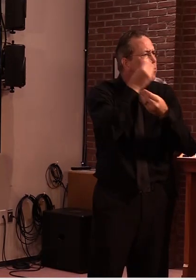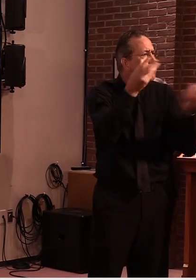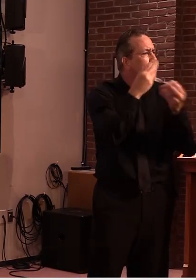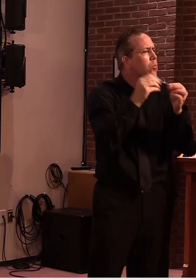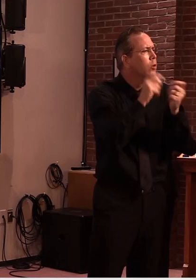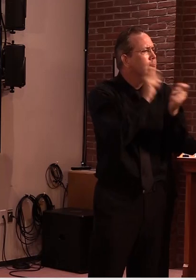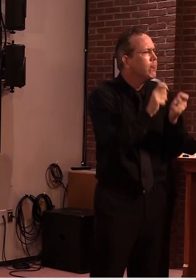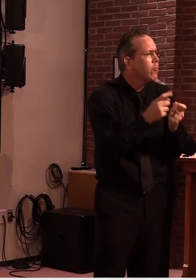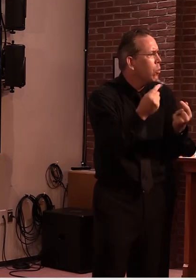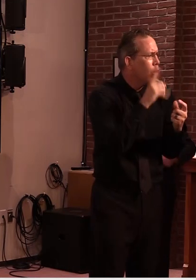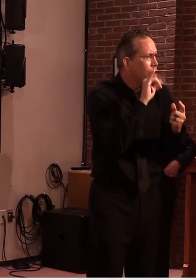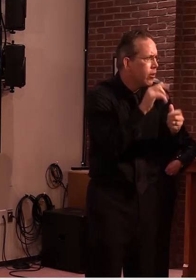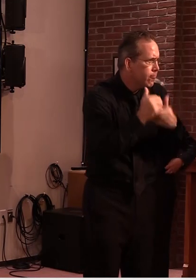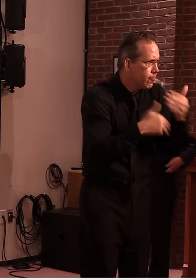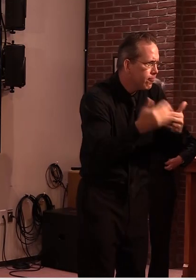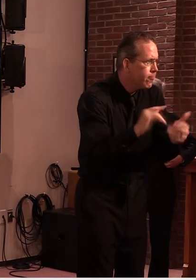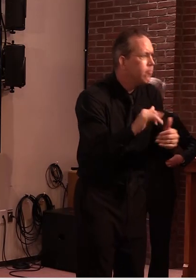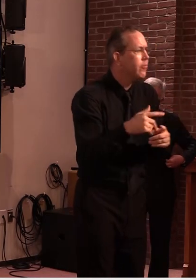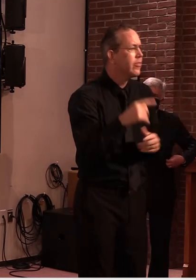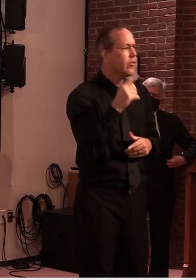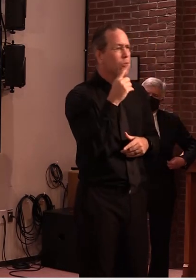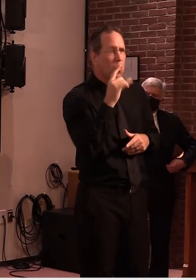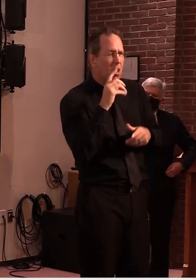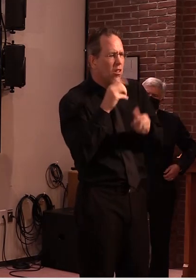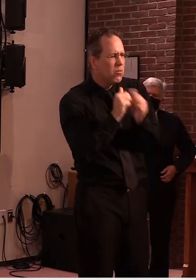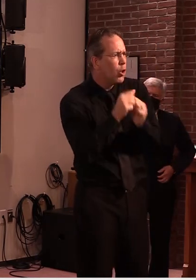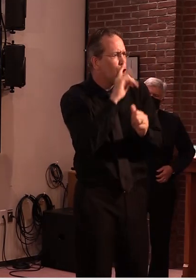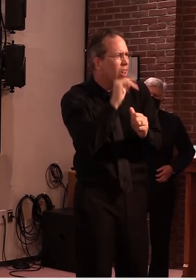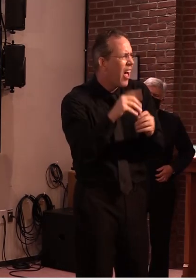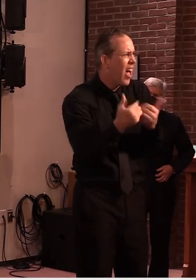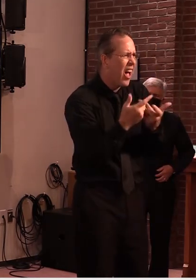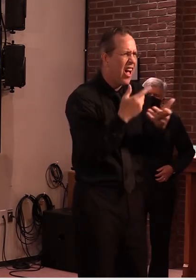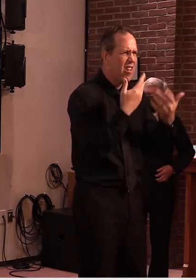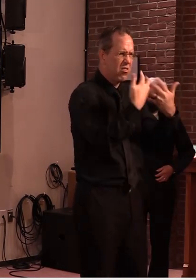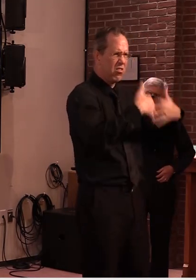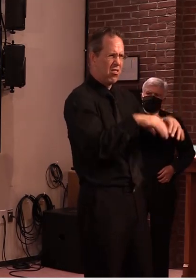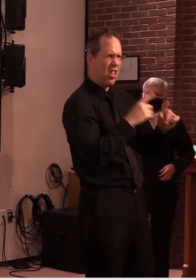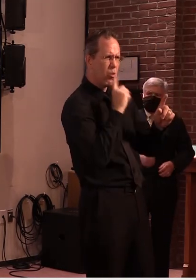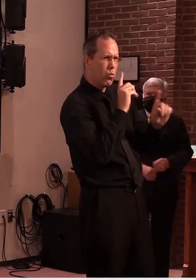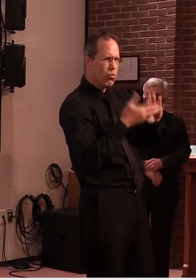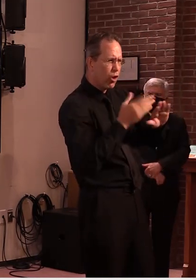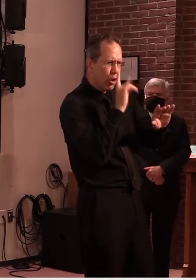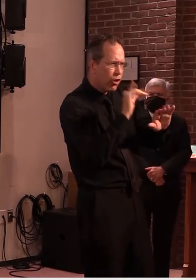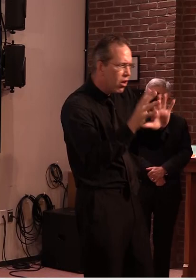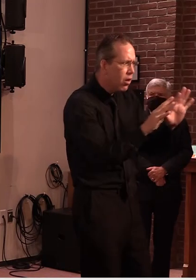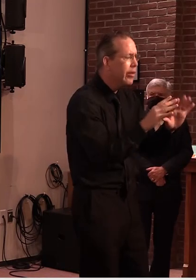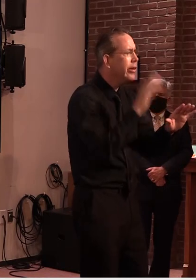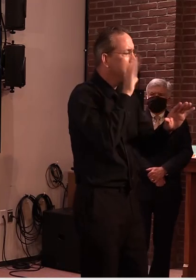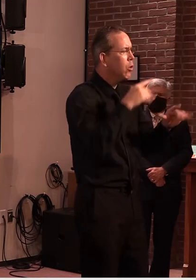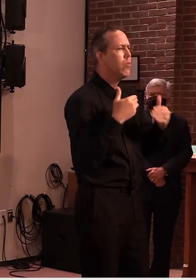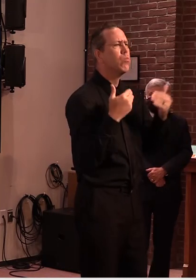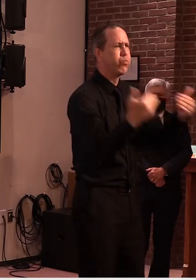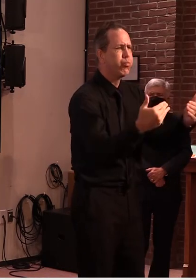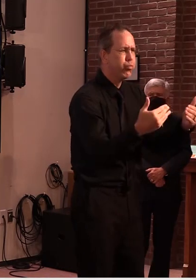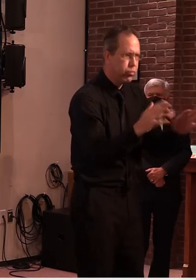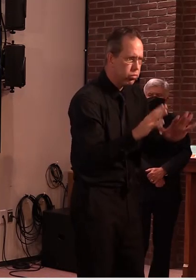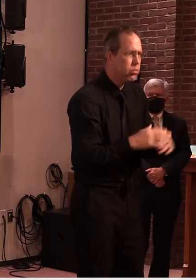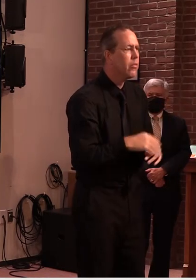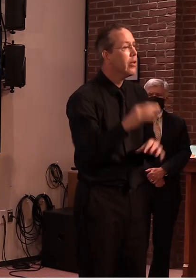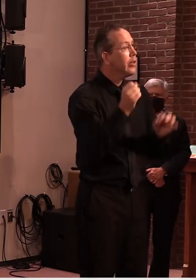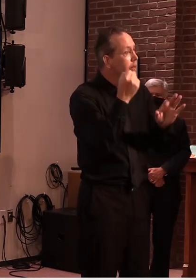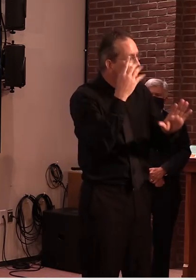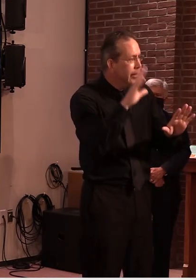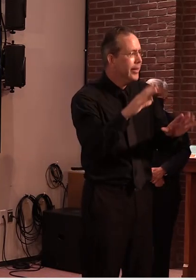so we want to make it clear there will be however kids coaches and